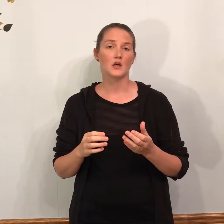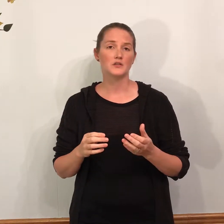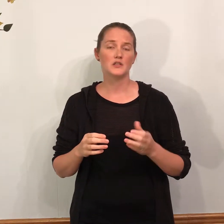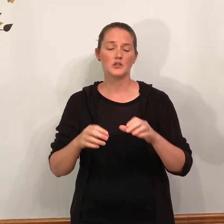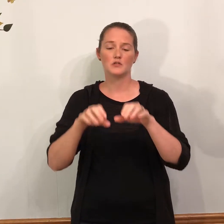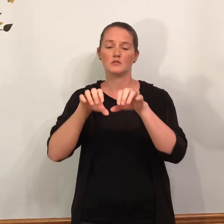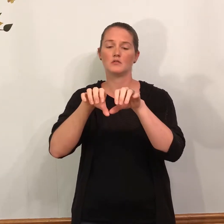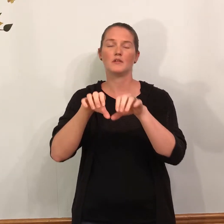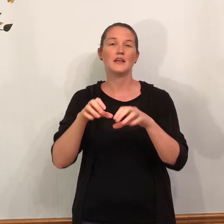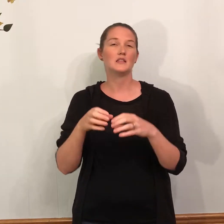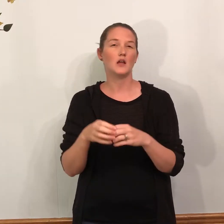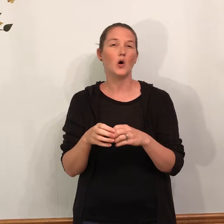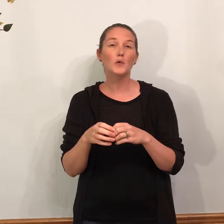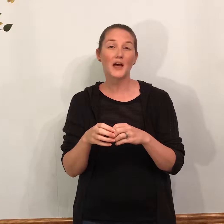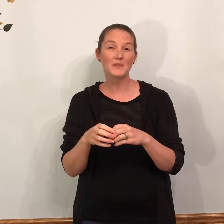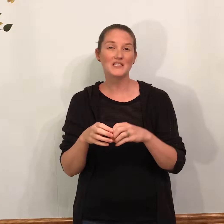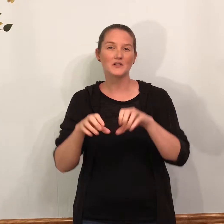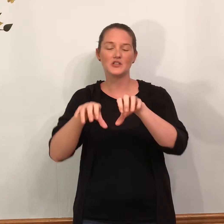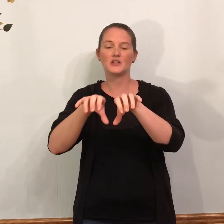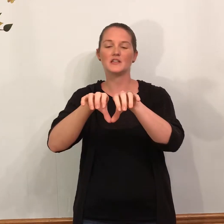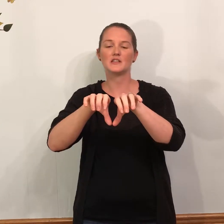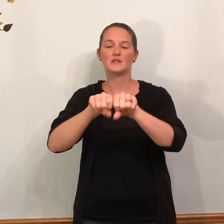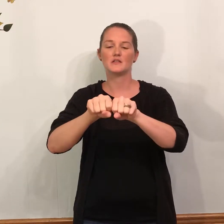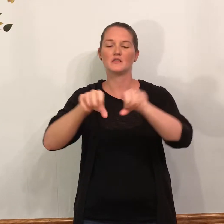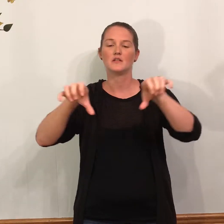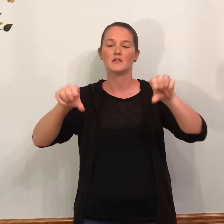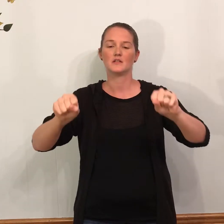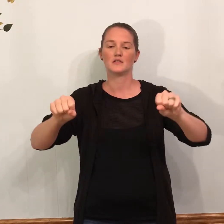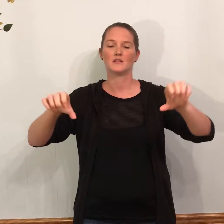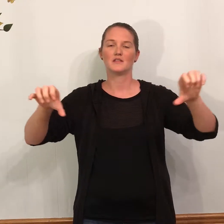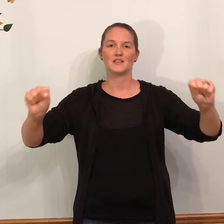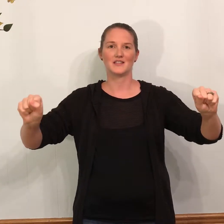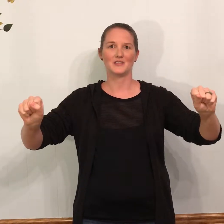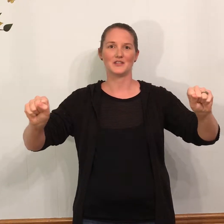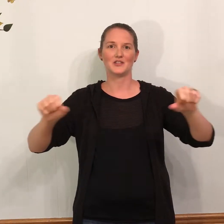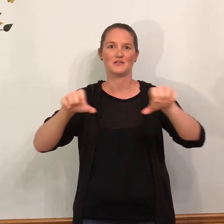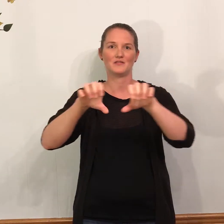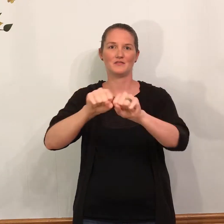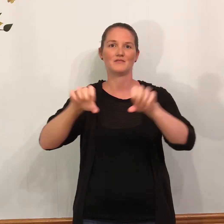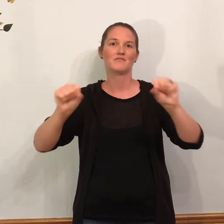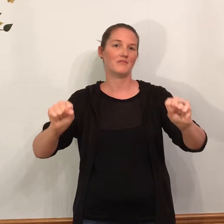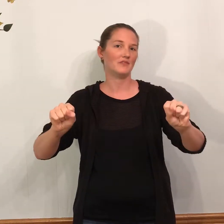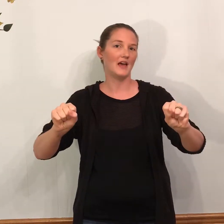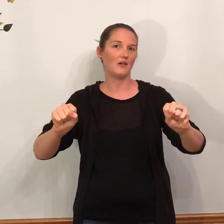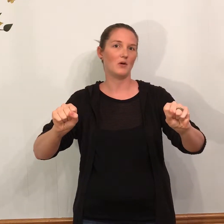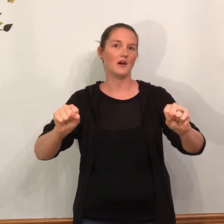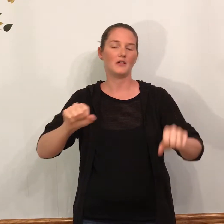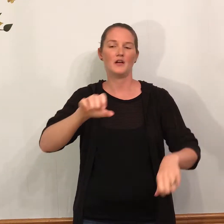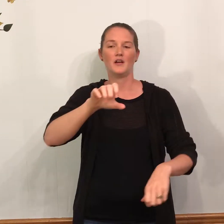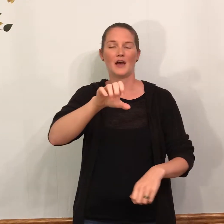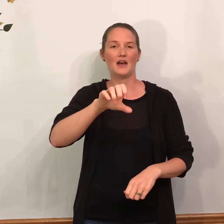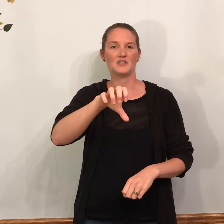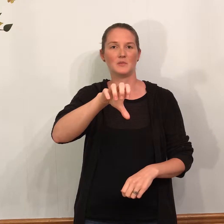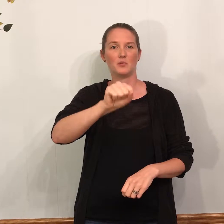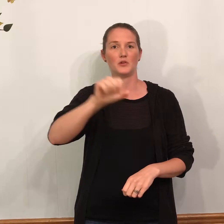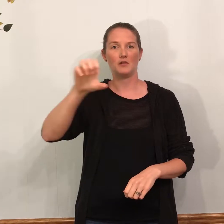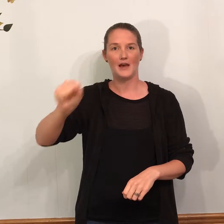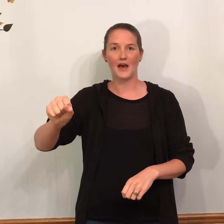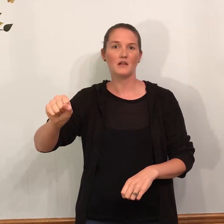Sausage. Thanks. The old-timey sausage links. Sausage. That'll work. I have some people do that.